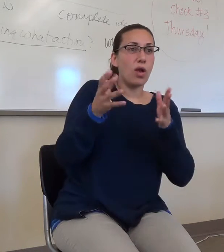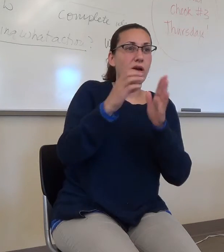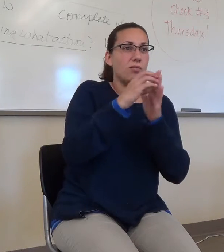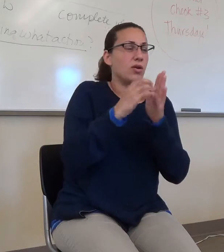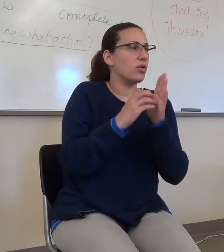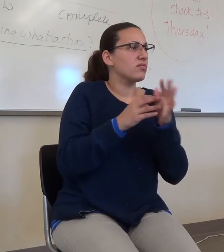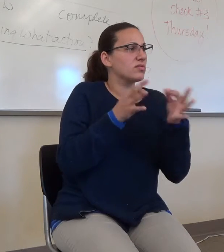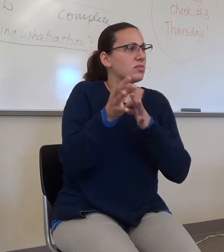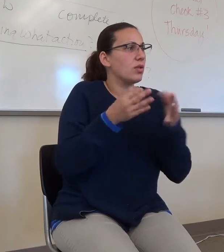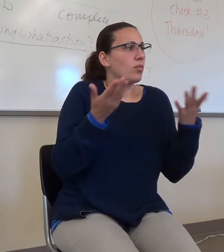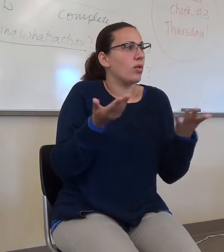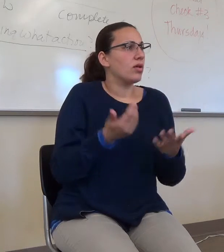tell us?